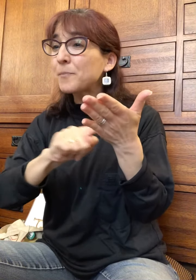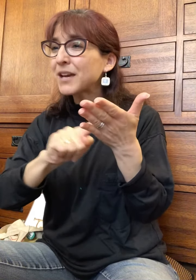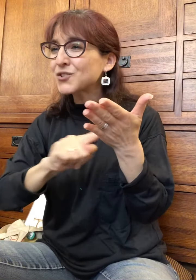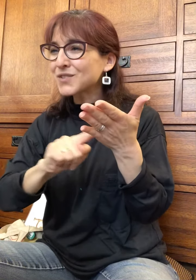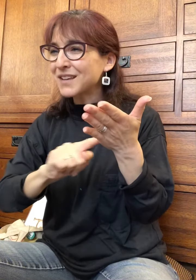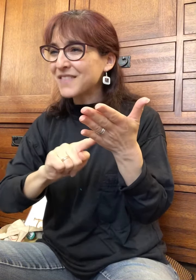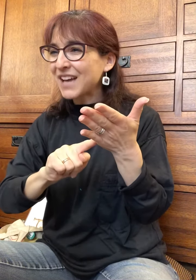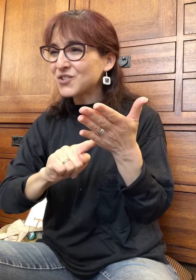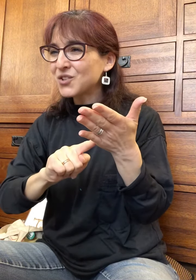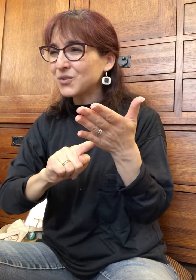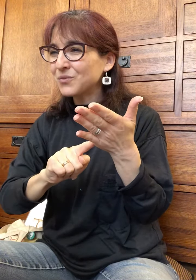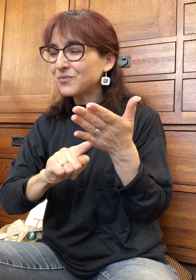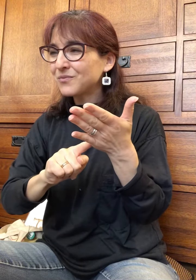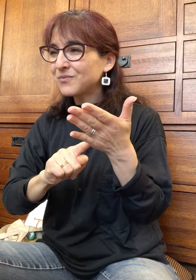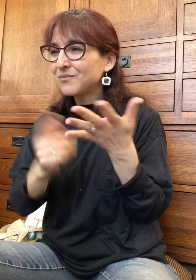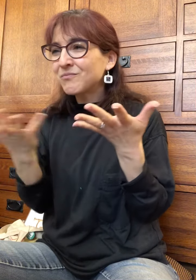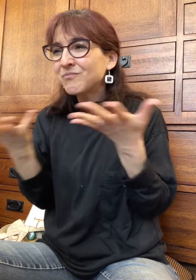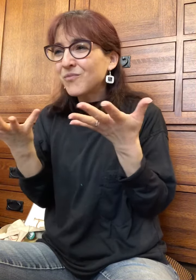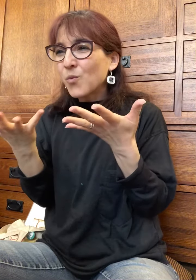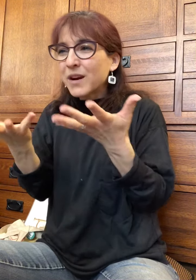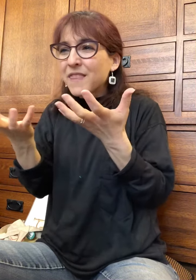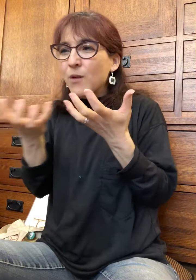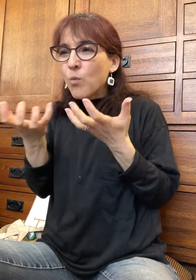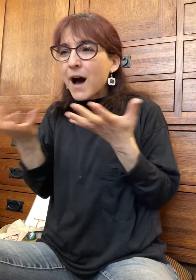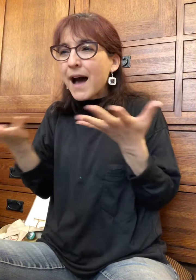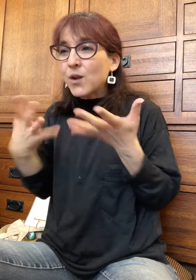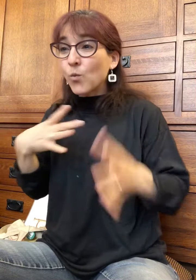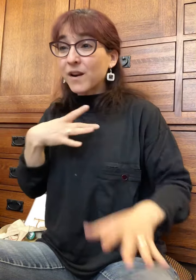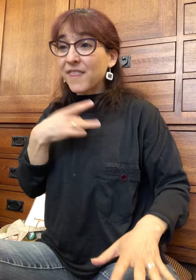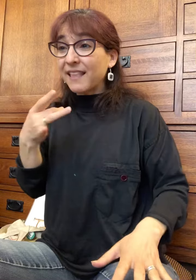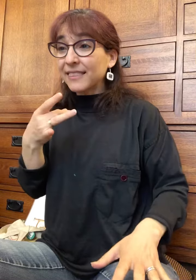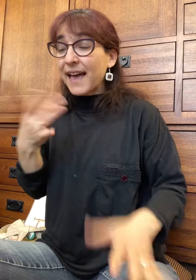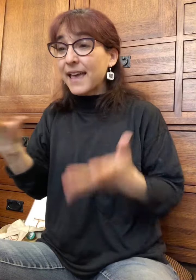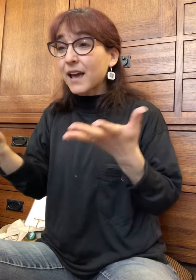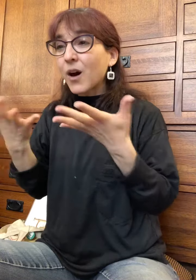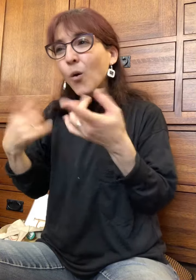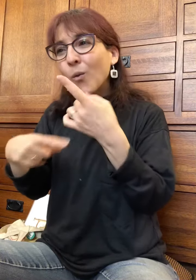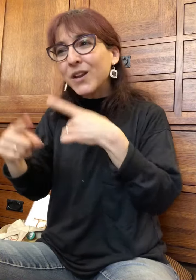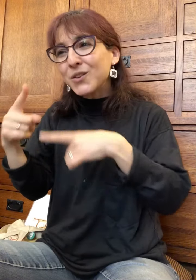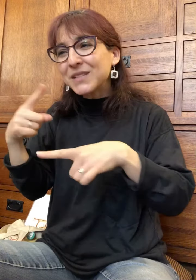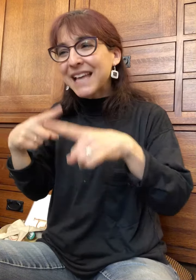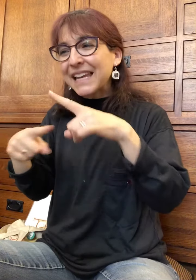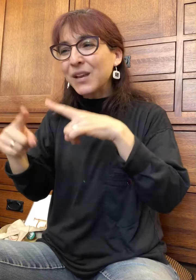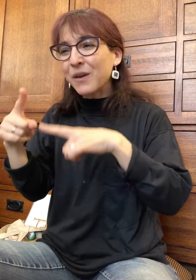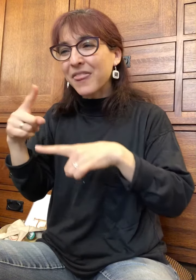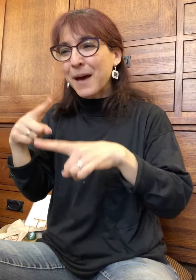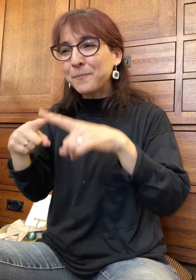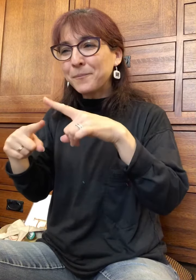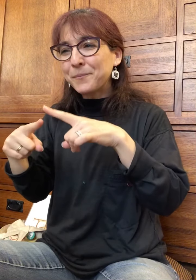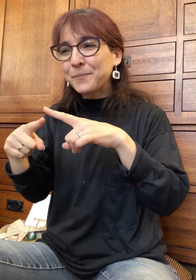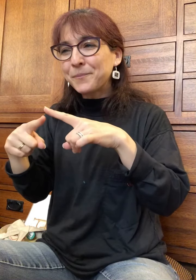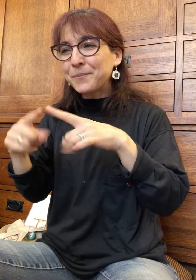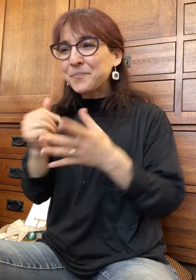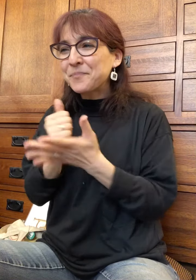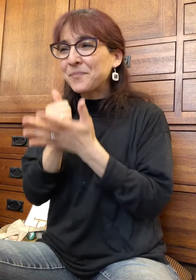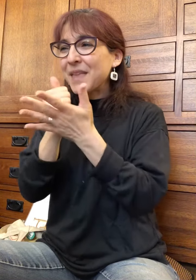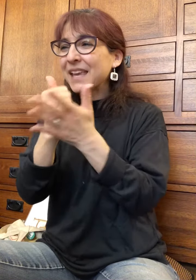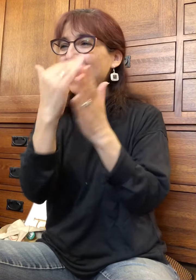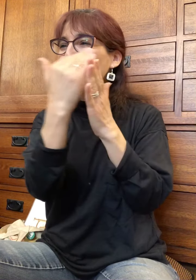pictures of that too. What do they want? What do they like? What are you signing with them? They can help